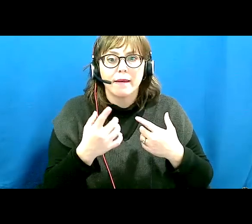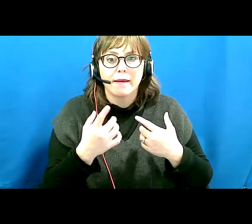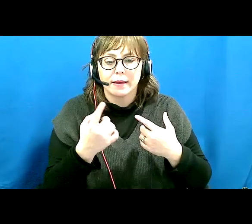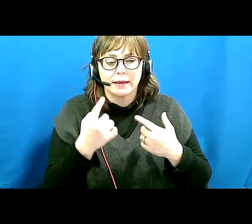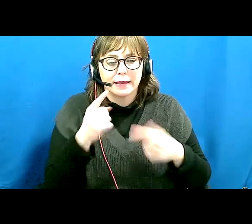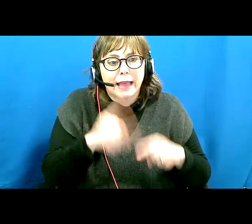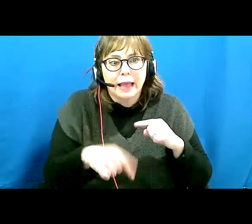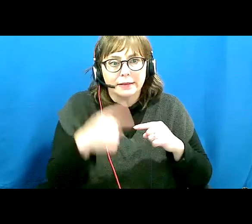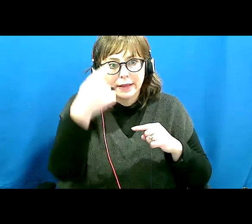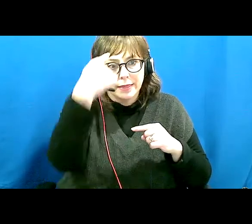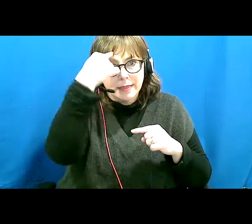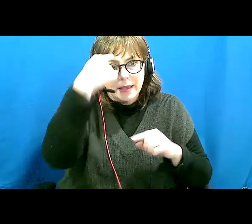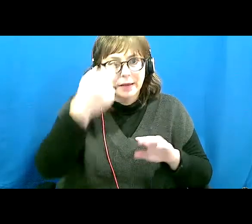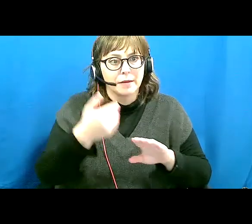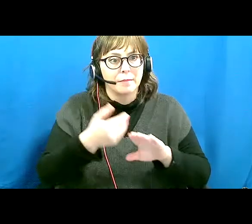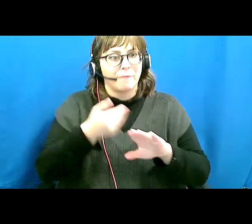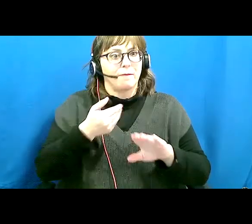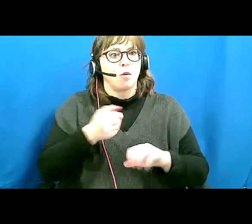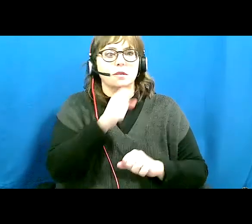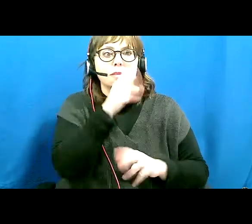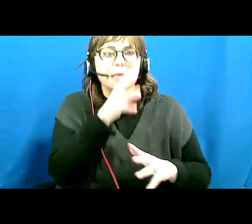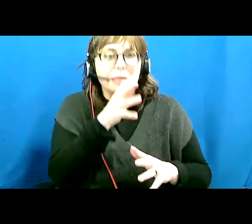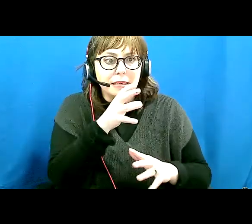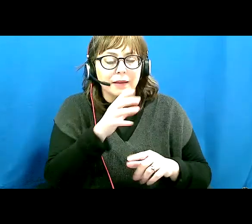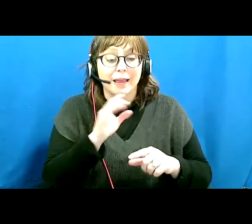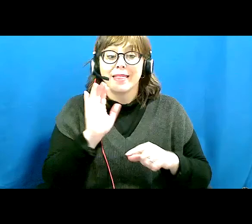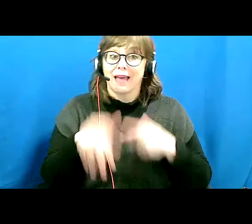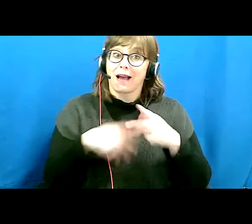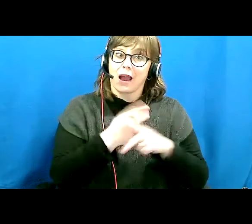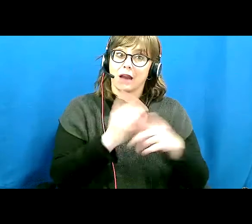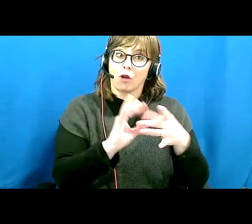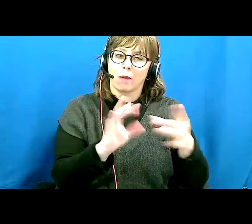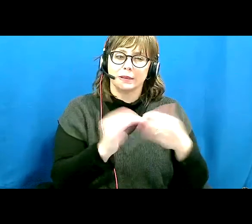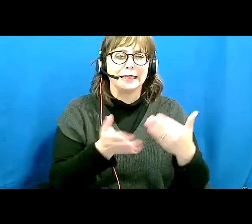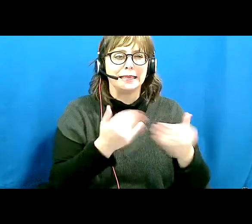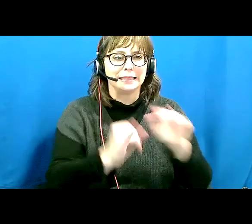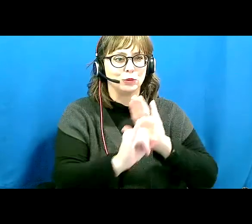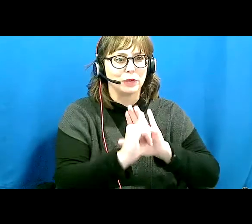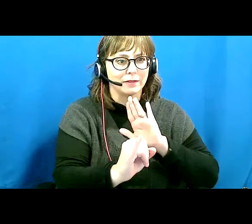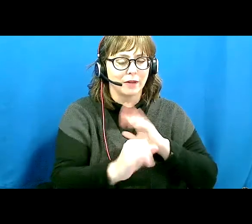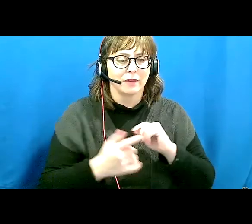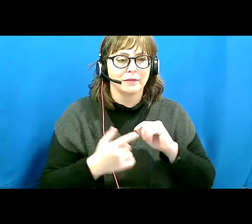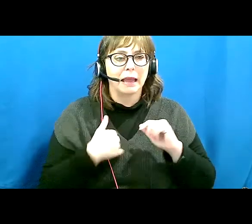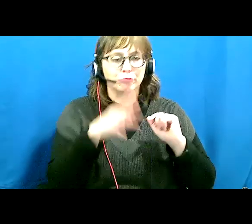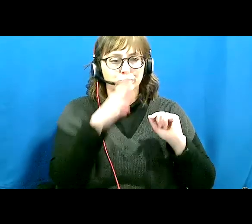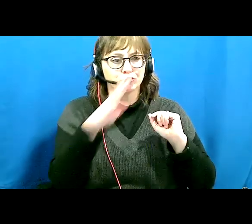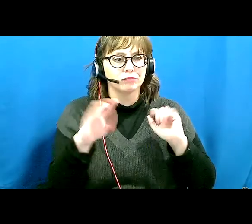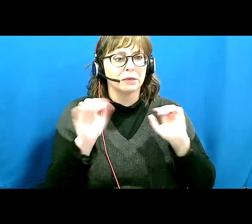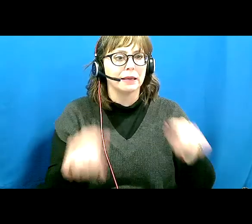they speak. These types of comments are the easiest to identify and are the easiest for me to disregard immediately.